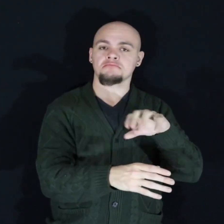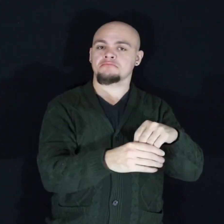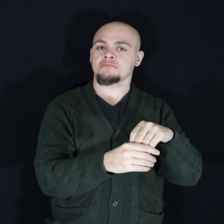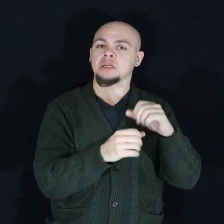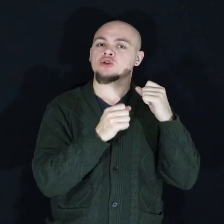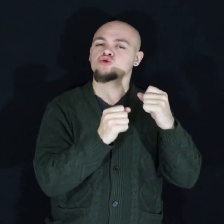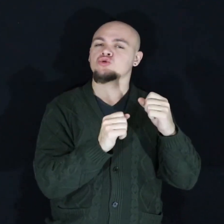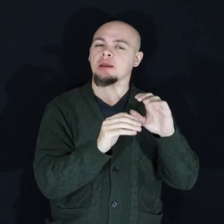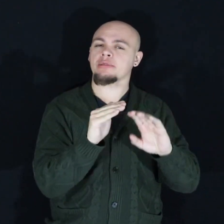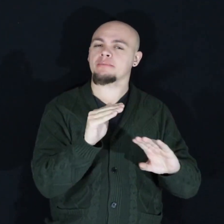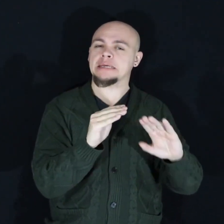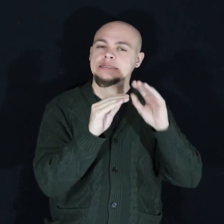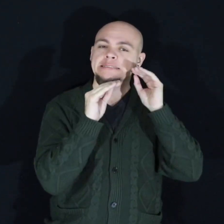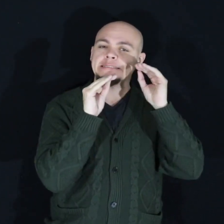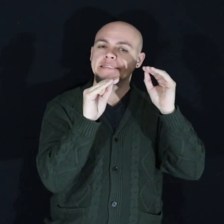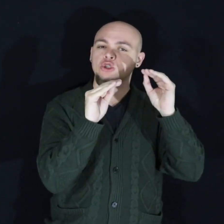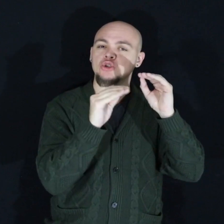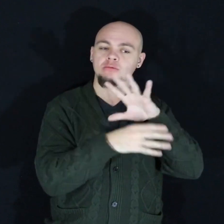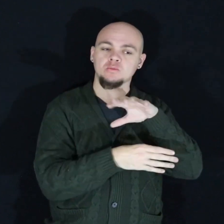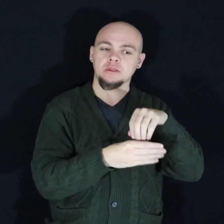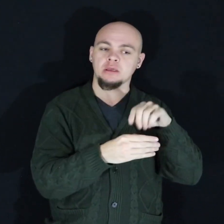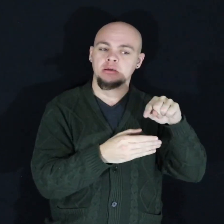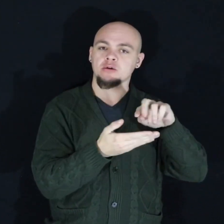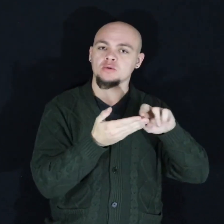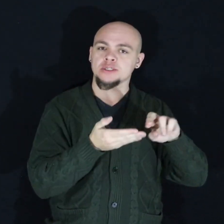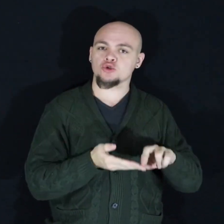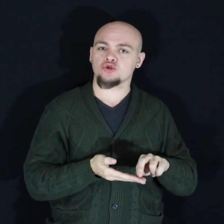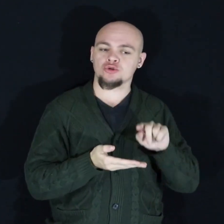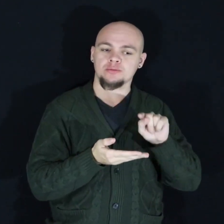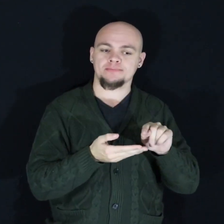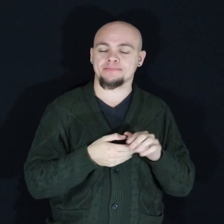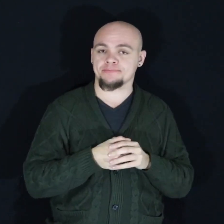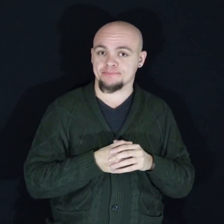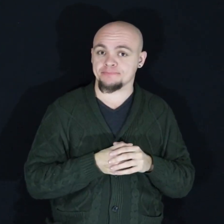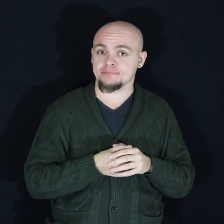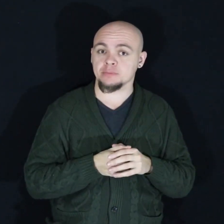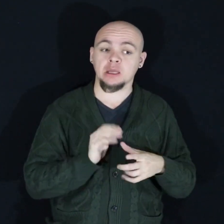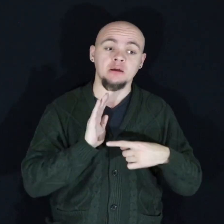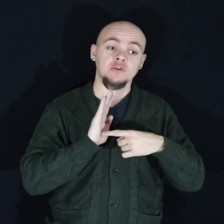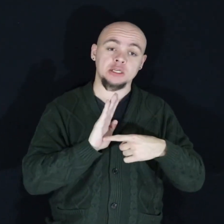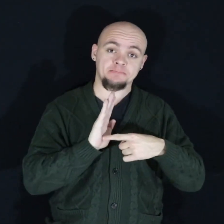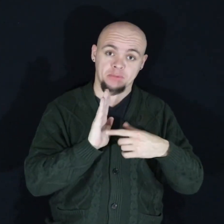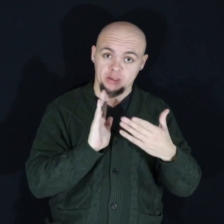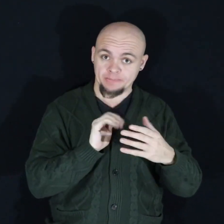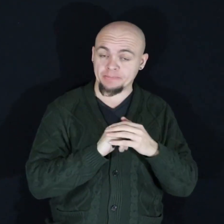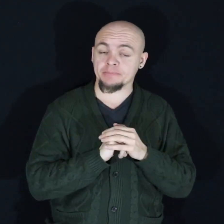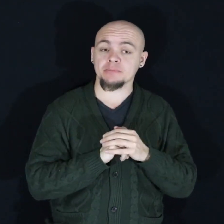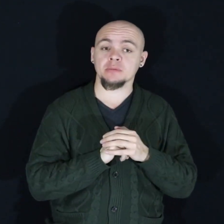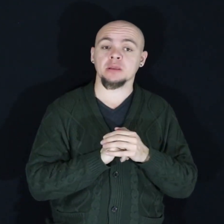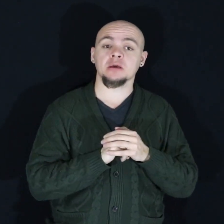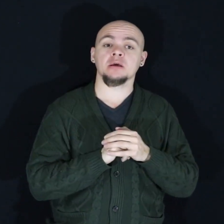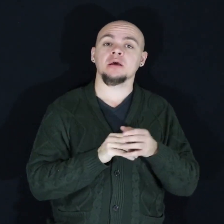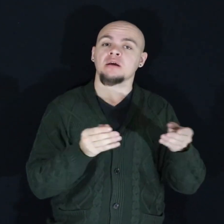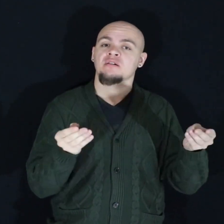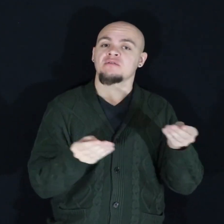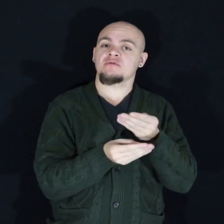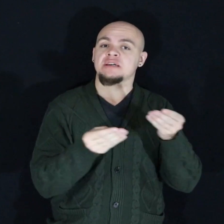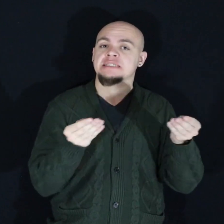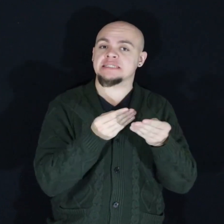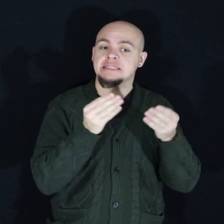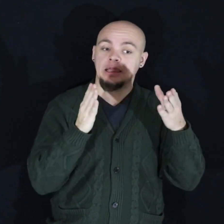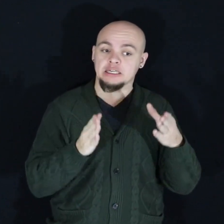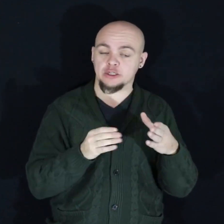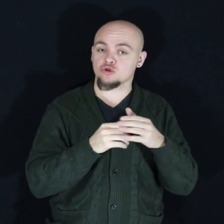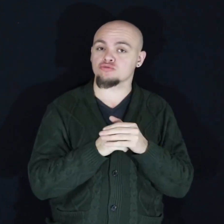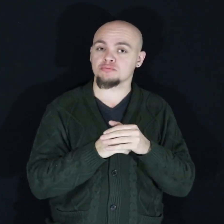based teaching research for these students for one incidence there was a facilitator that used this